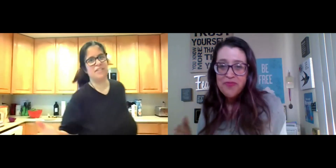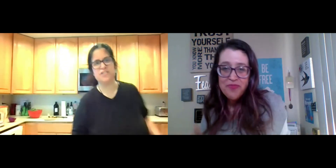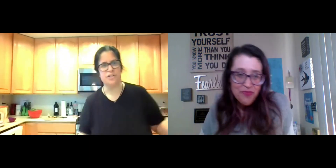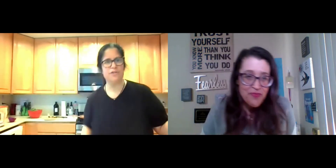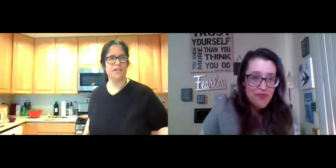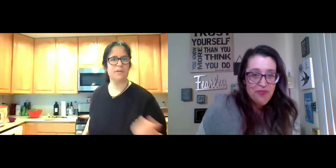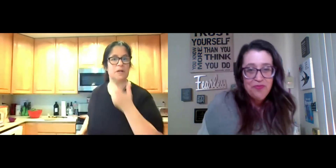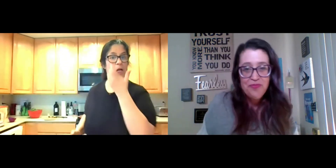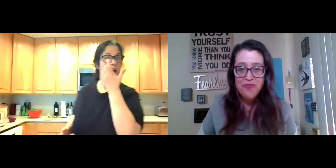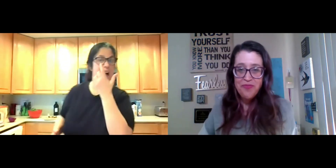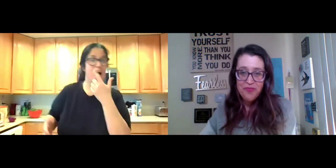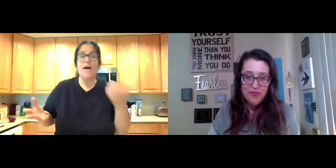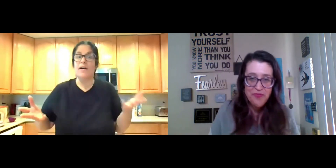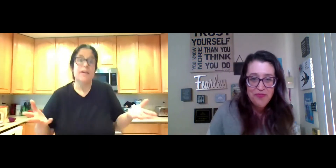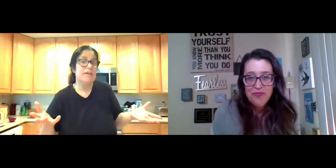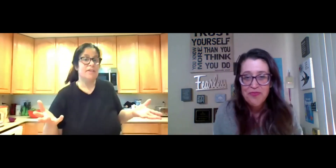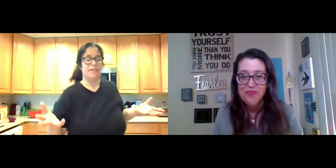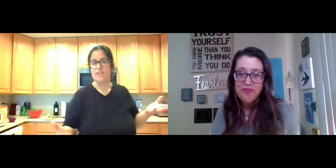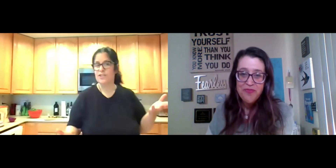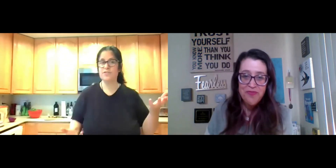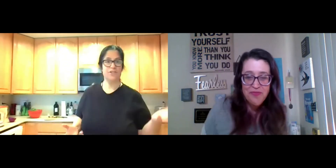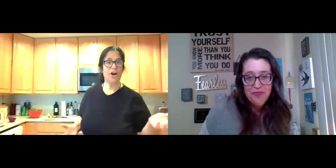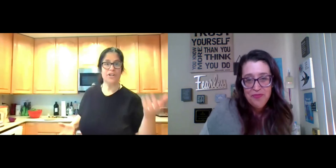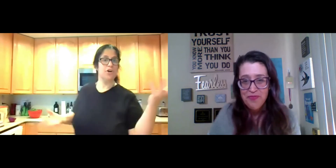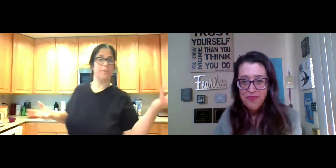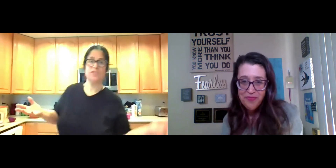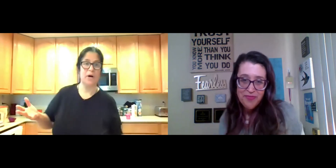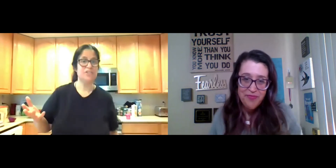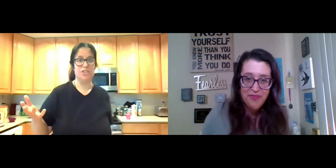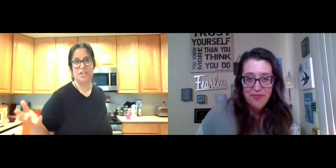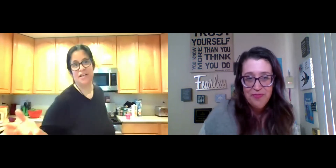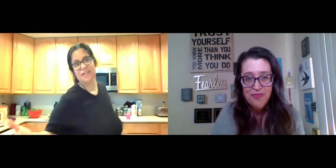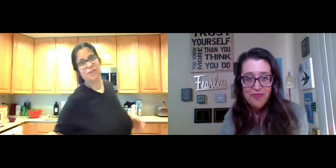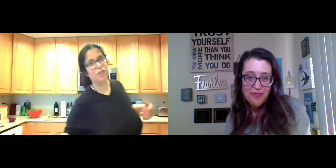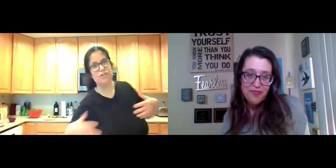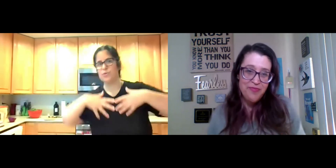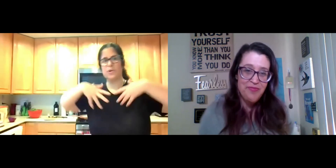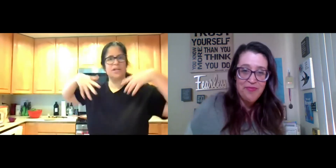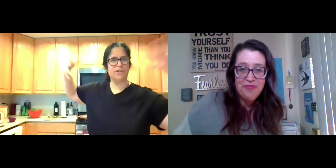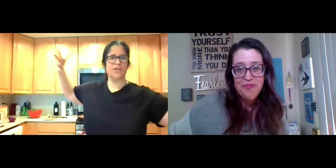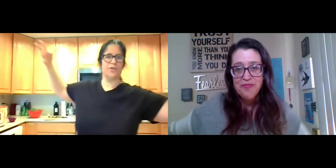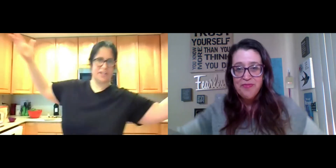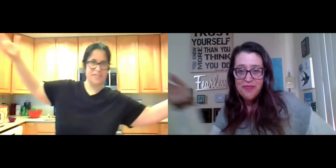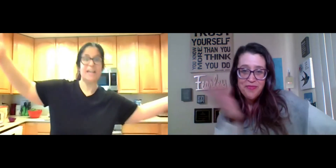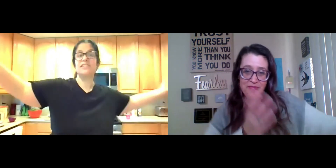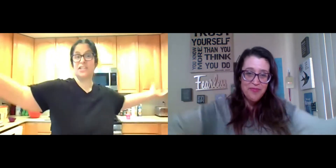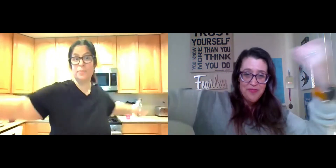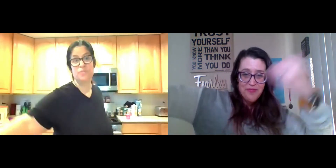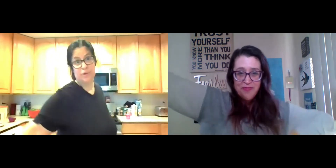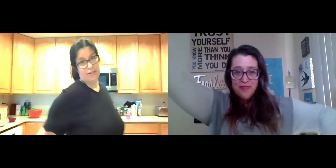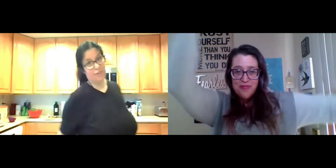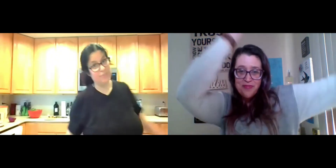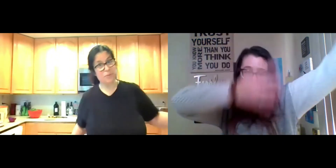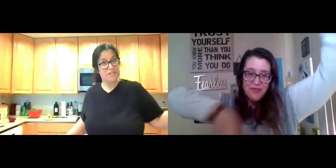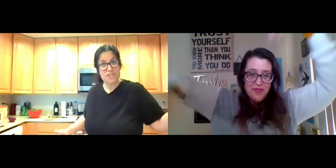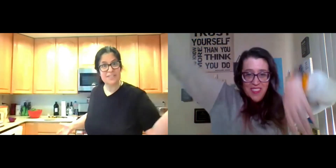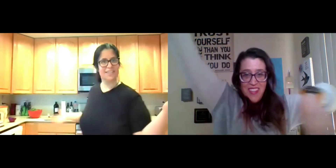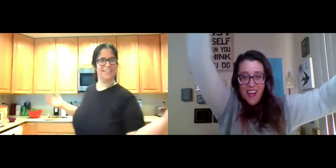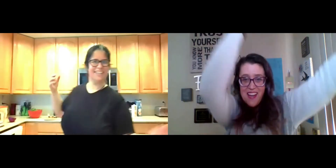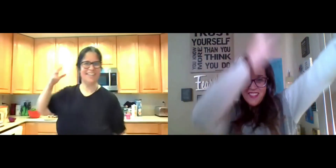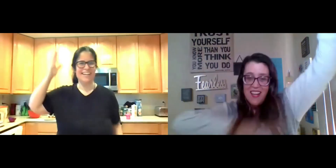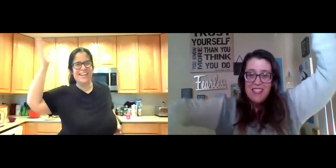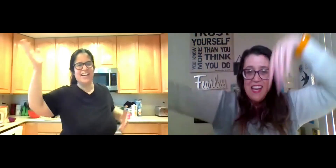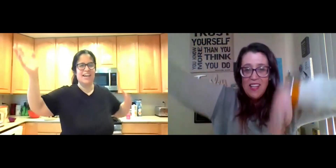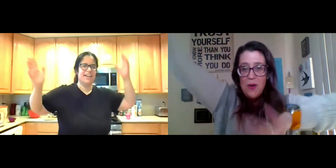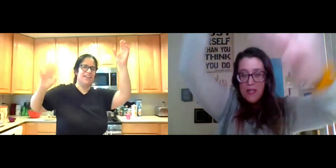dancing isn't your thing, but you start and nobody's watching you. You can do whatever, you know, that dance, like nobody's, nobody's watching.